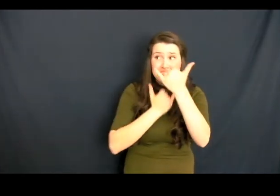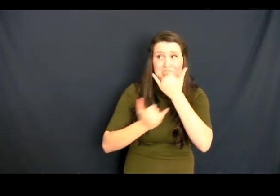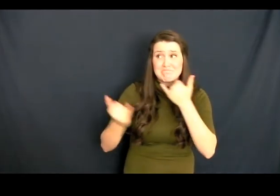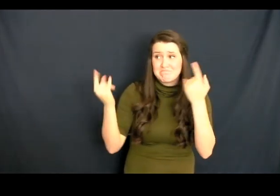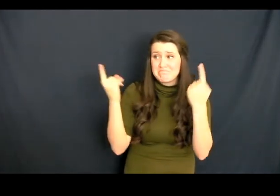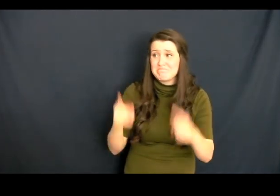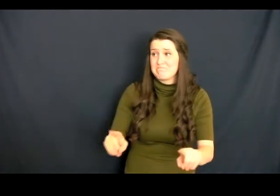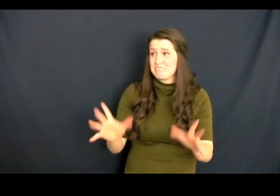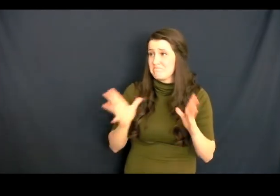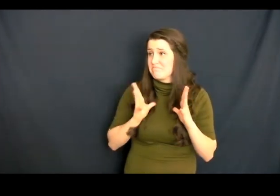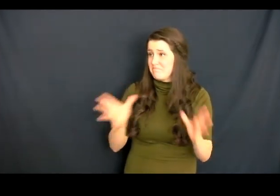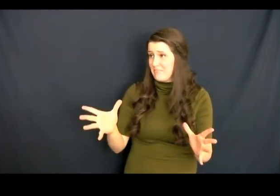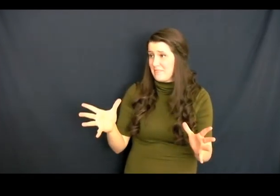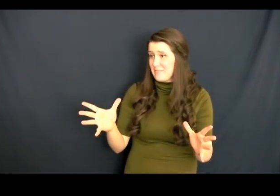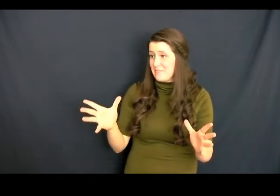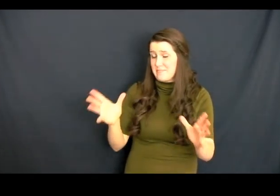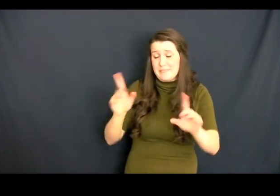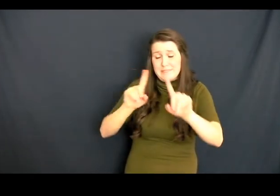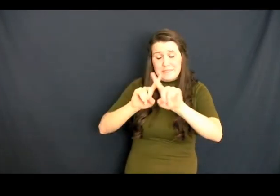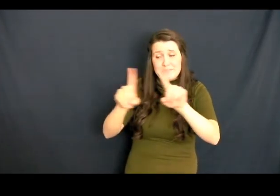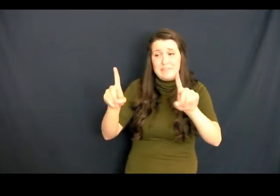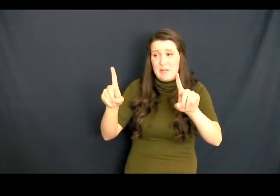There's always room for forgiveness. There is always